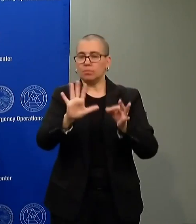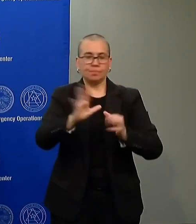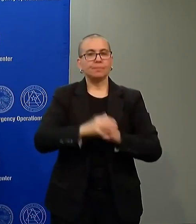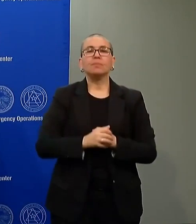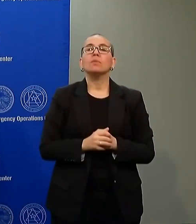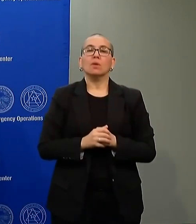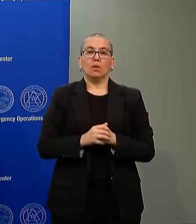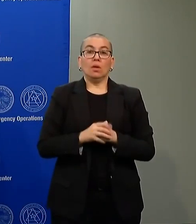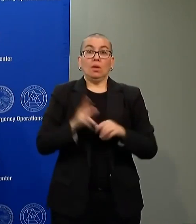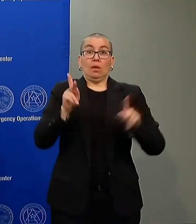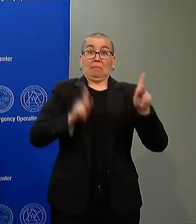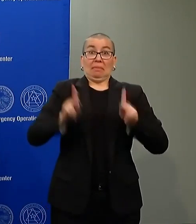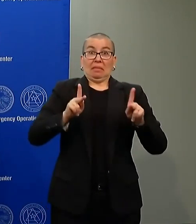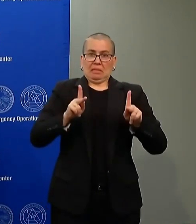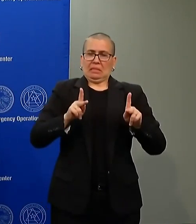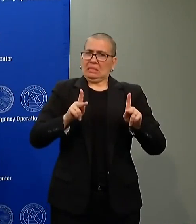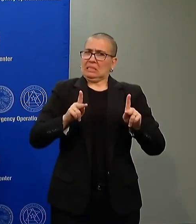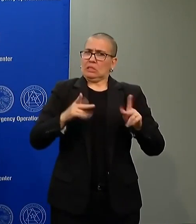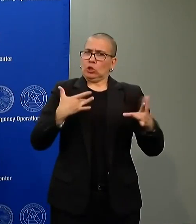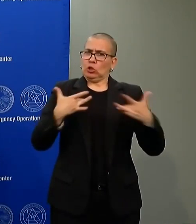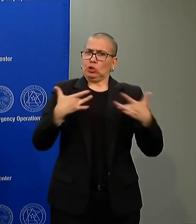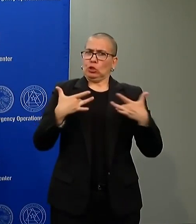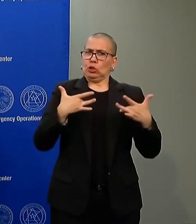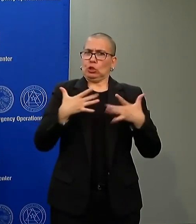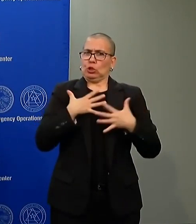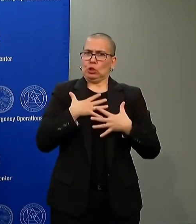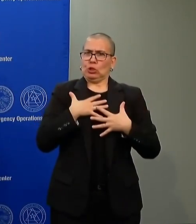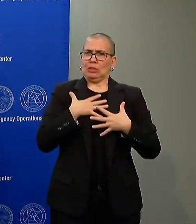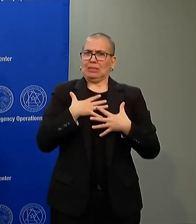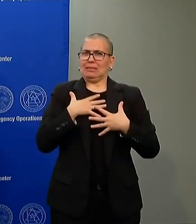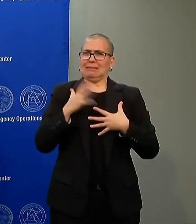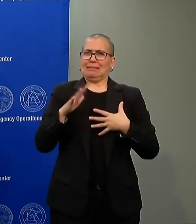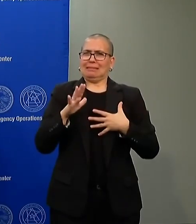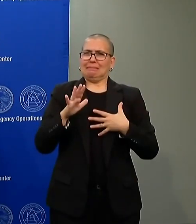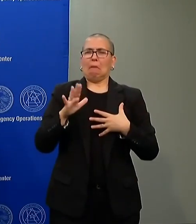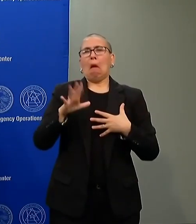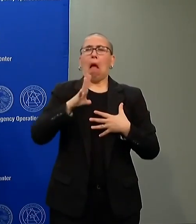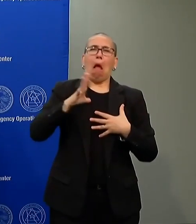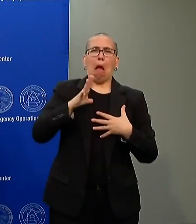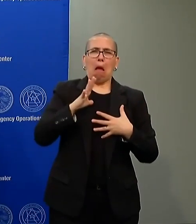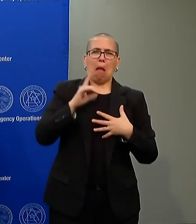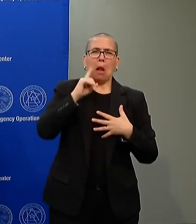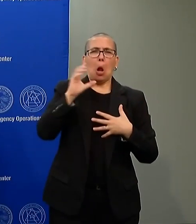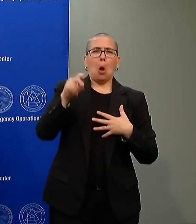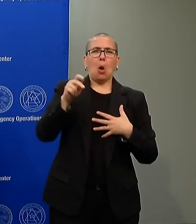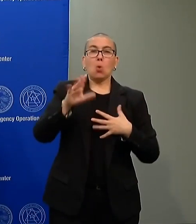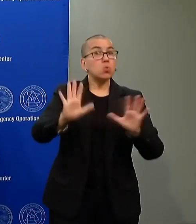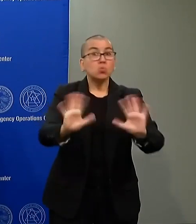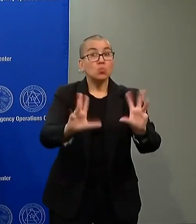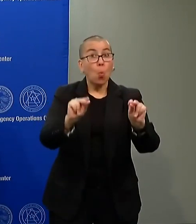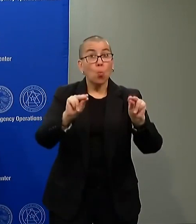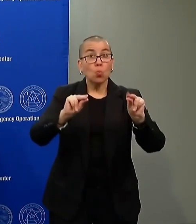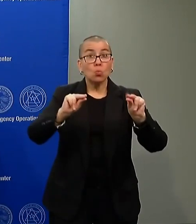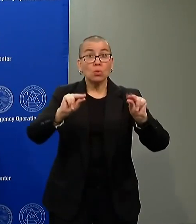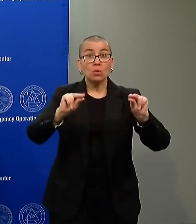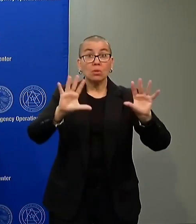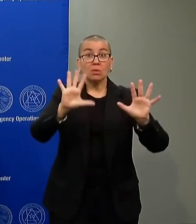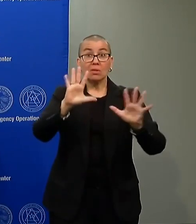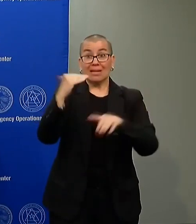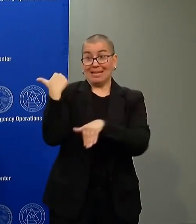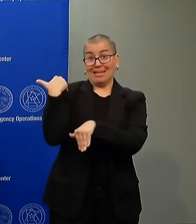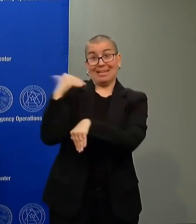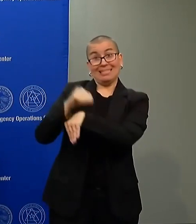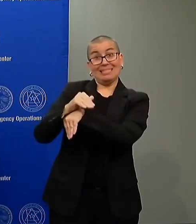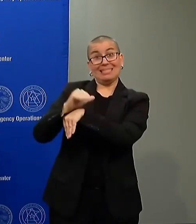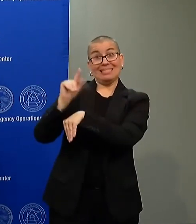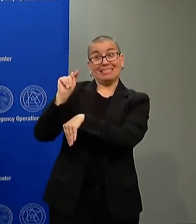something happened, I think you need to understand, even going into last night, this was the largest force and exhausted much